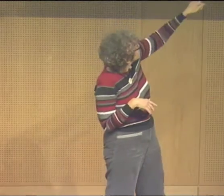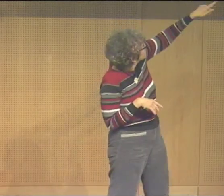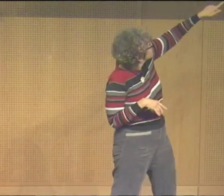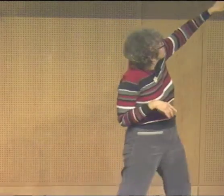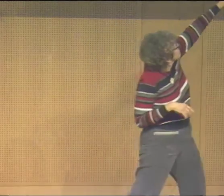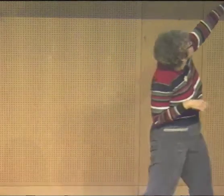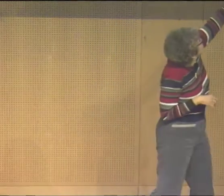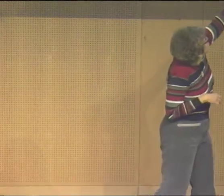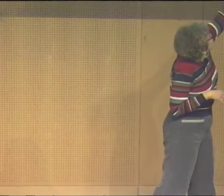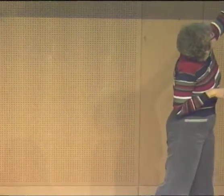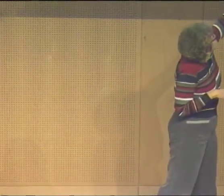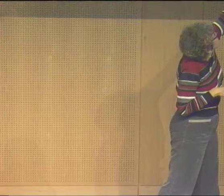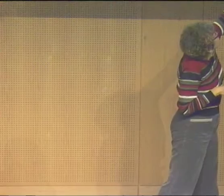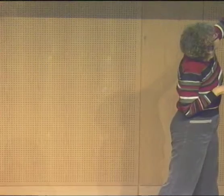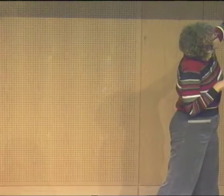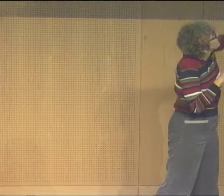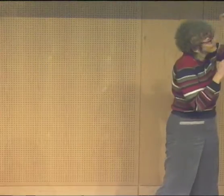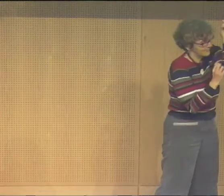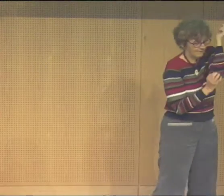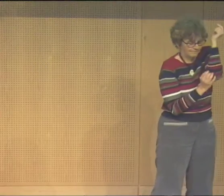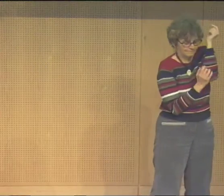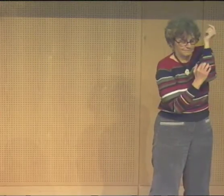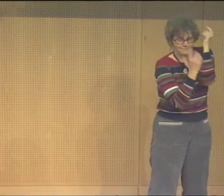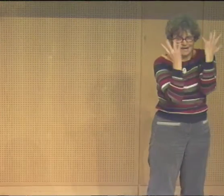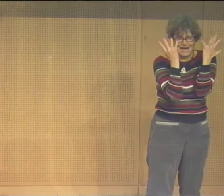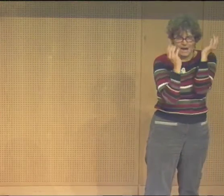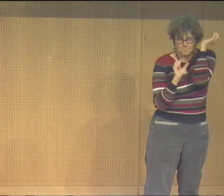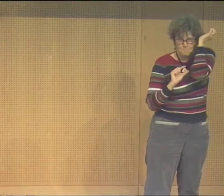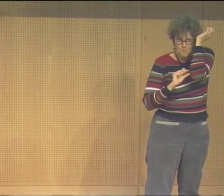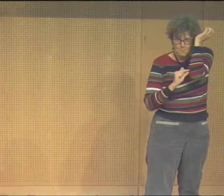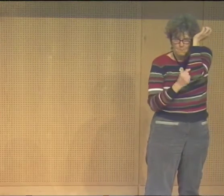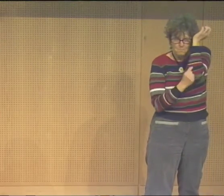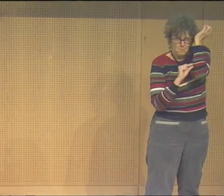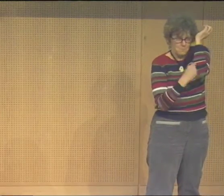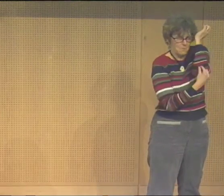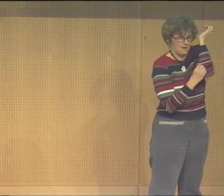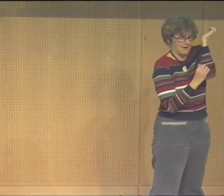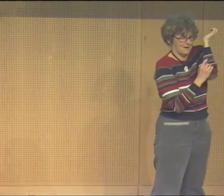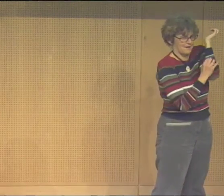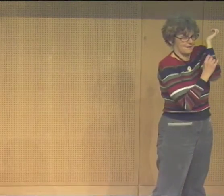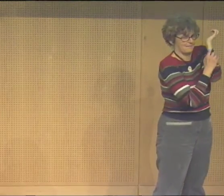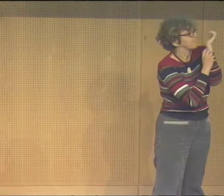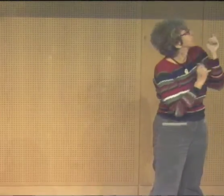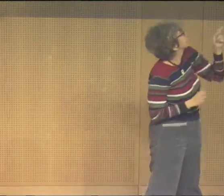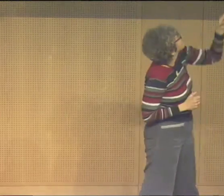that shows my love of deaf children and their right to have sign language.